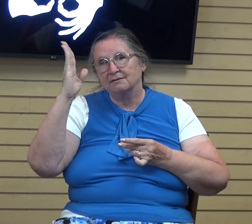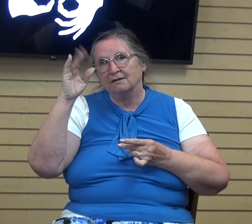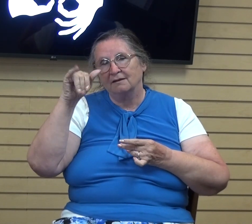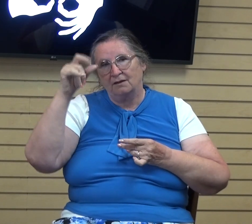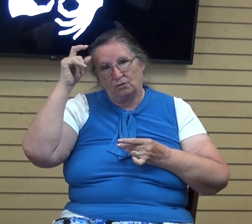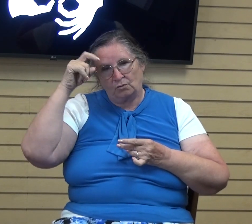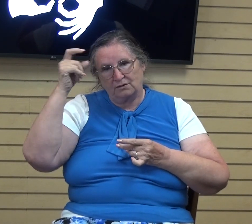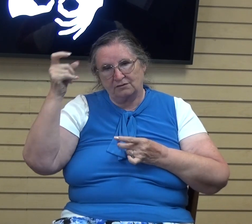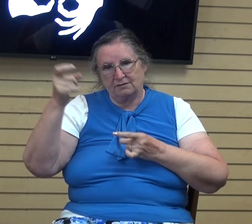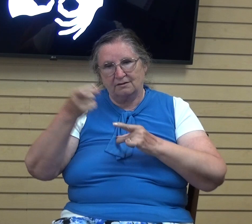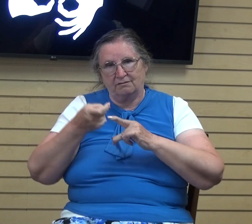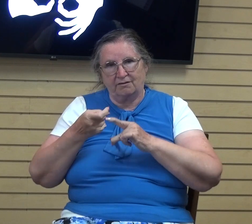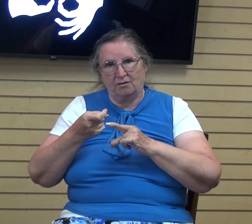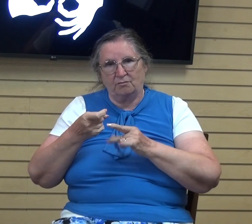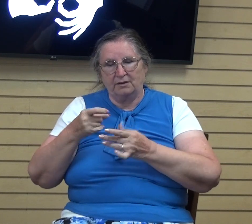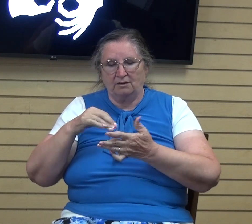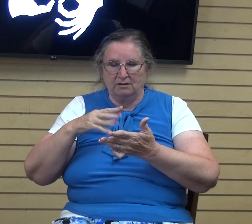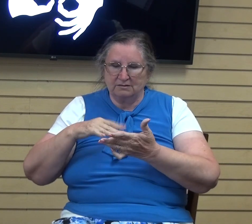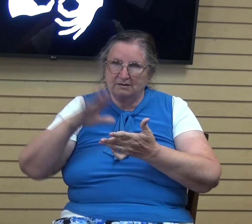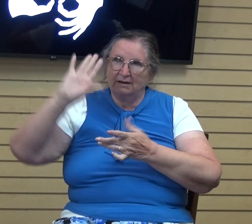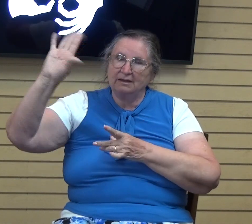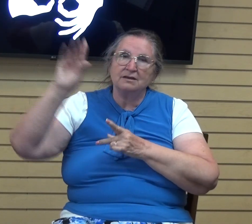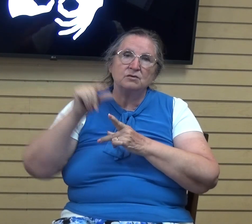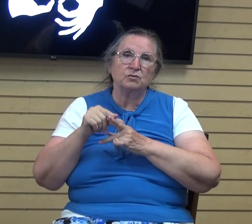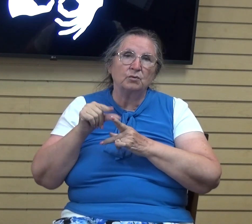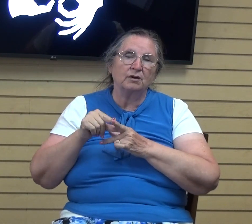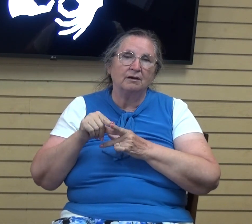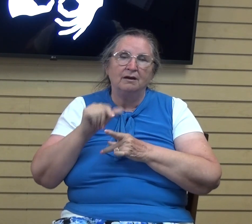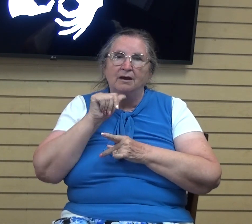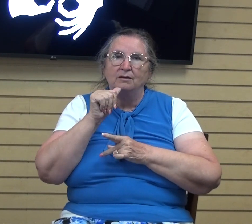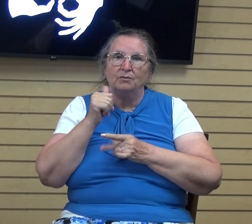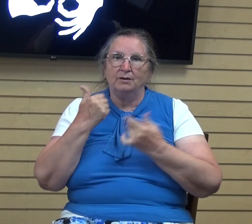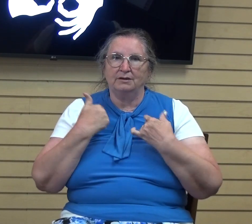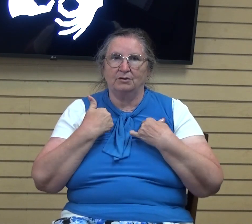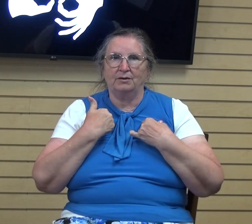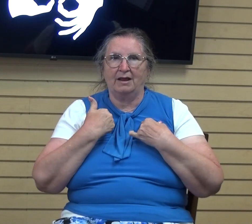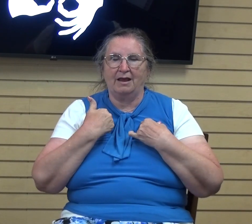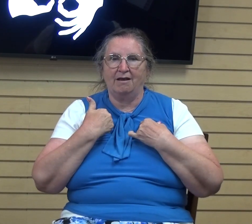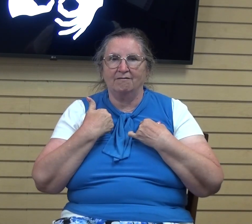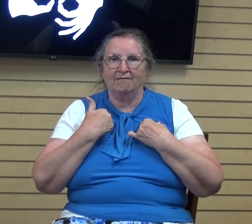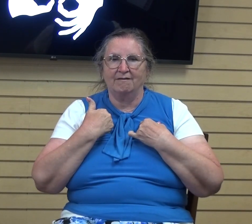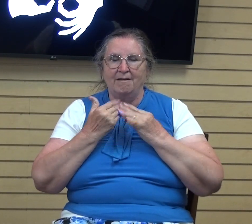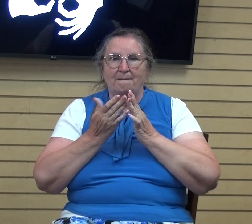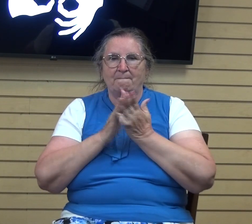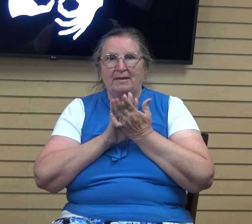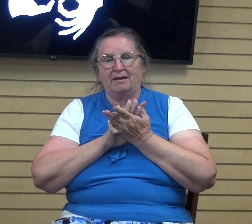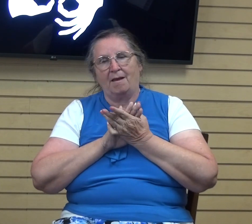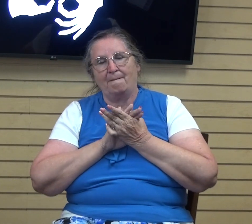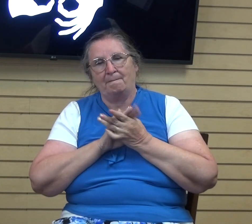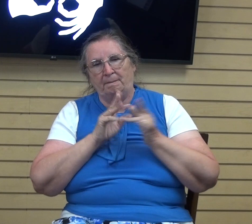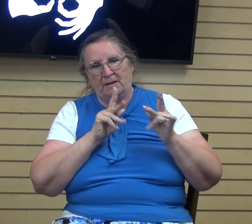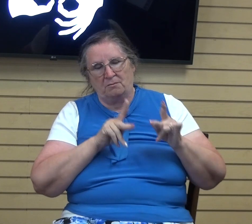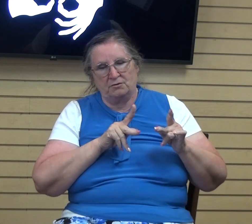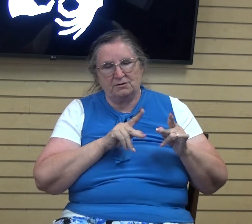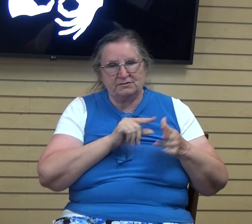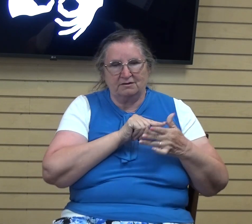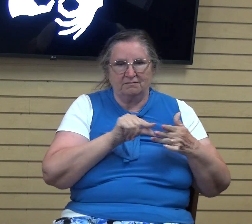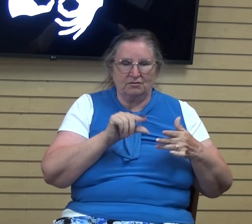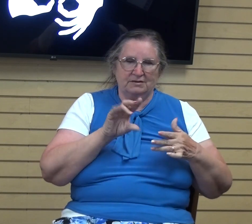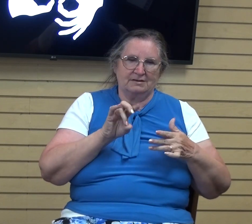comes from being in his word, you know, we don't get, we don't turn into that person who's in verse seven, wise in their own eyes,